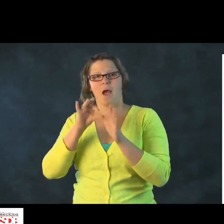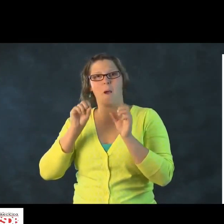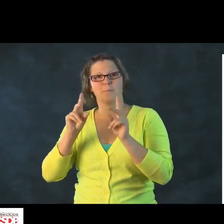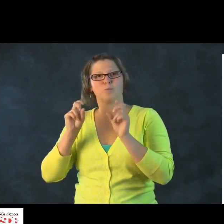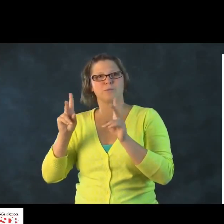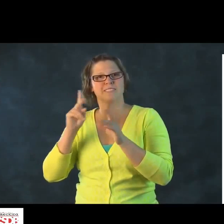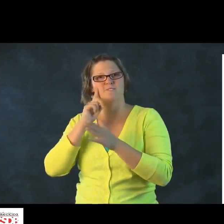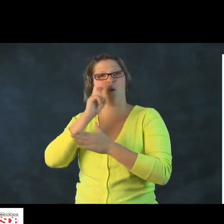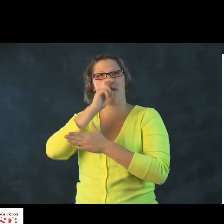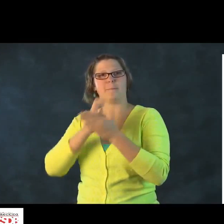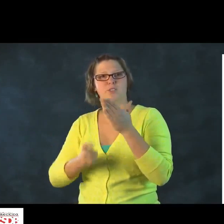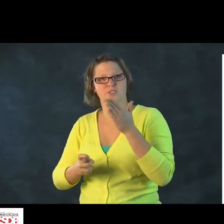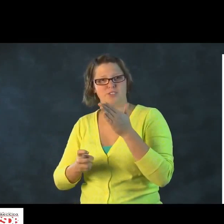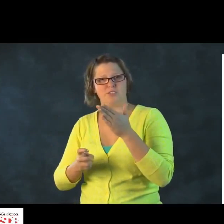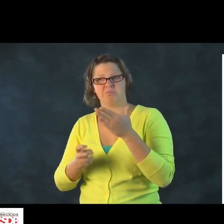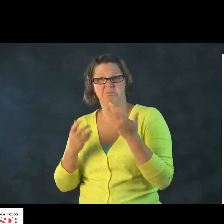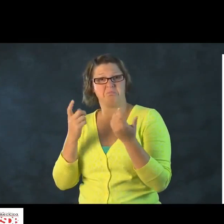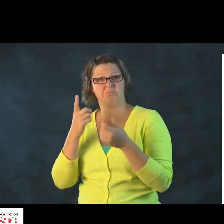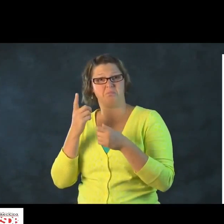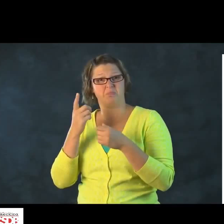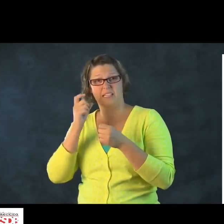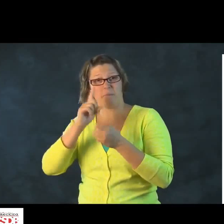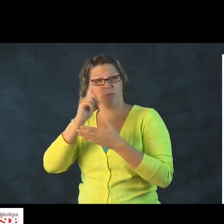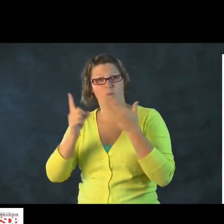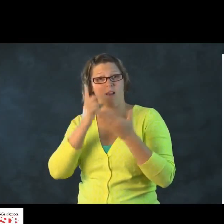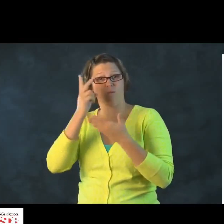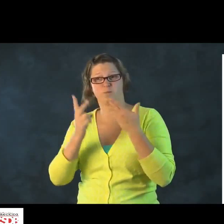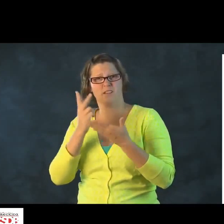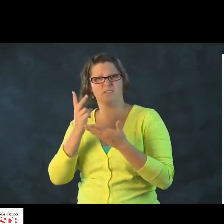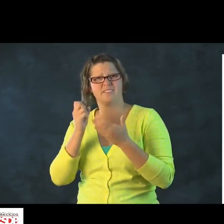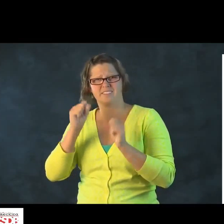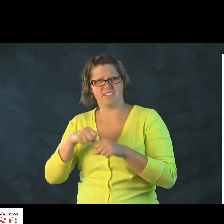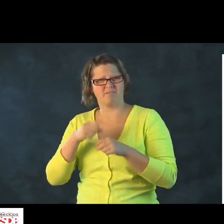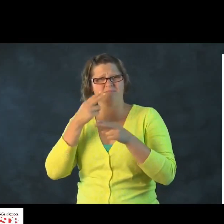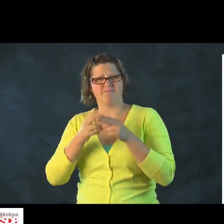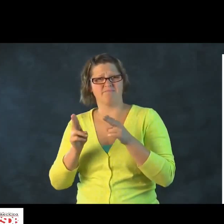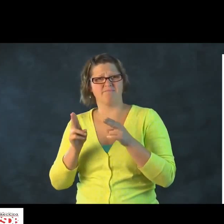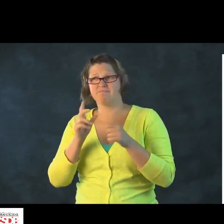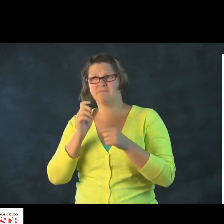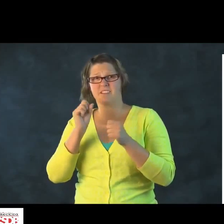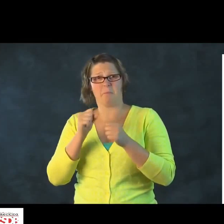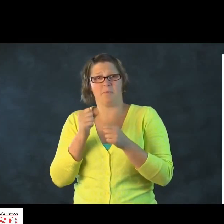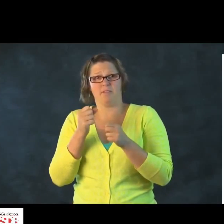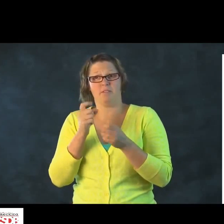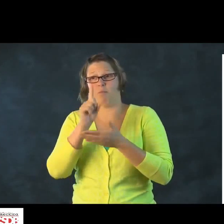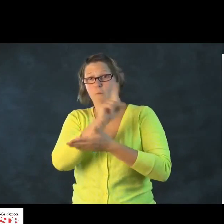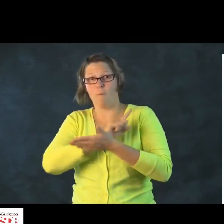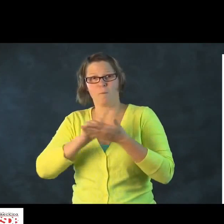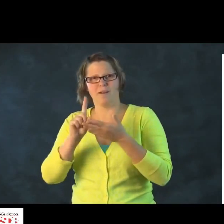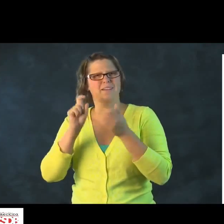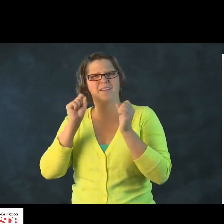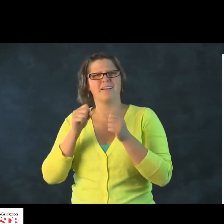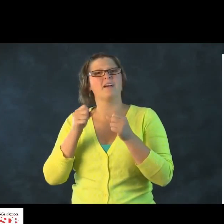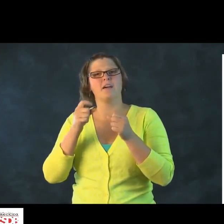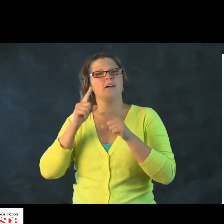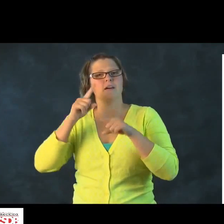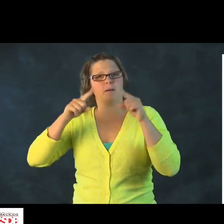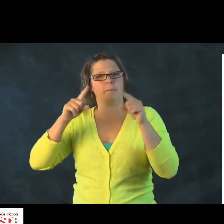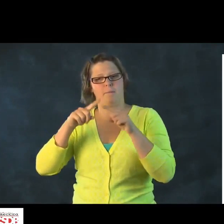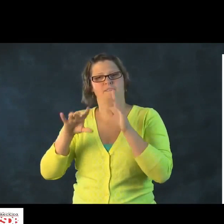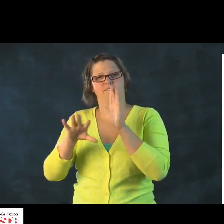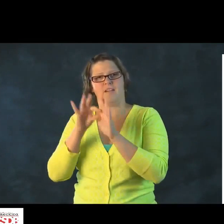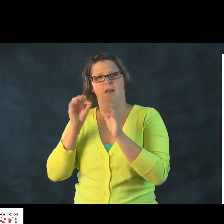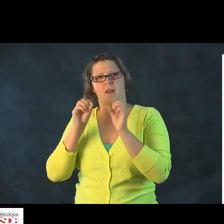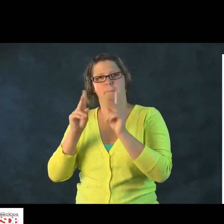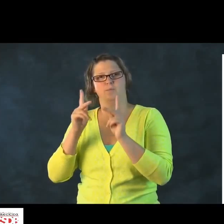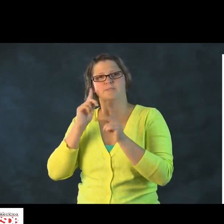can appreciate that. But you need to find the opportunities for immersion. It can be maybe one, two, three hours. It can